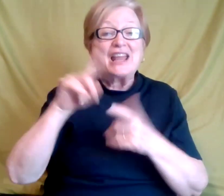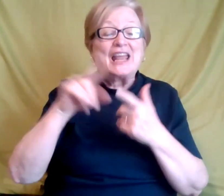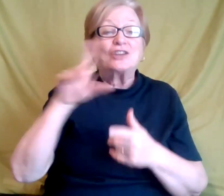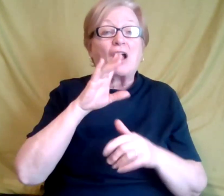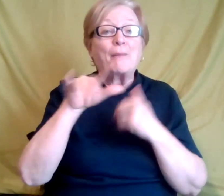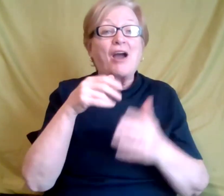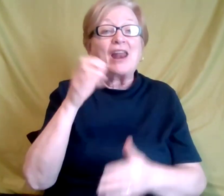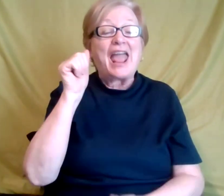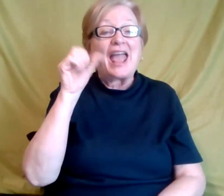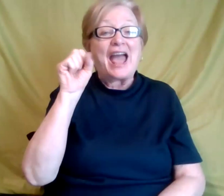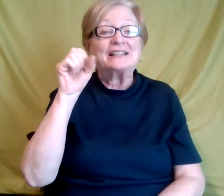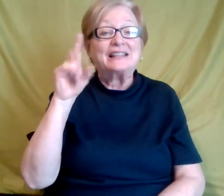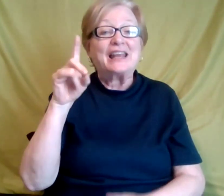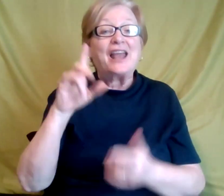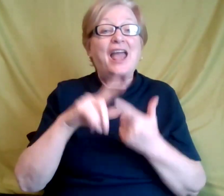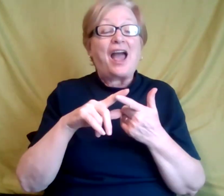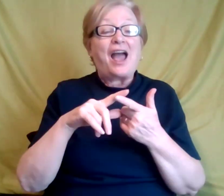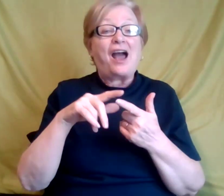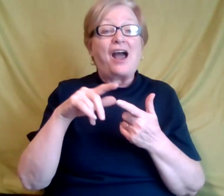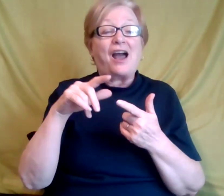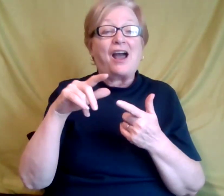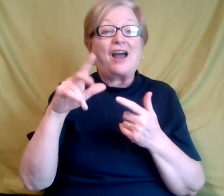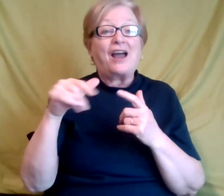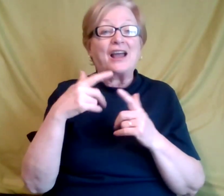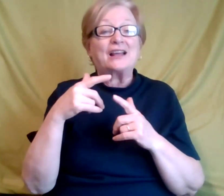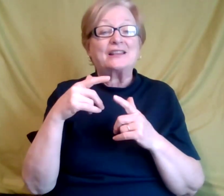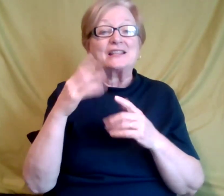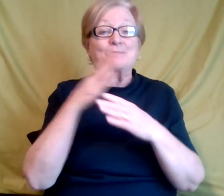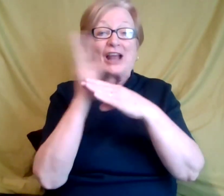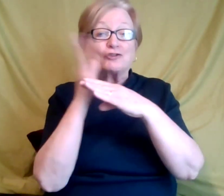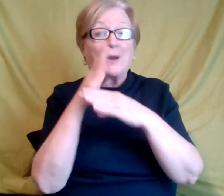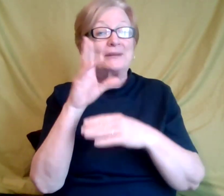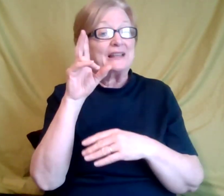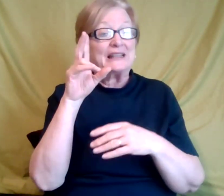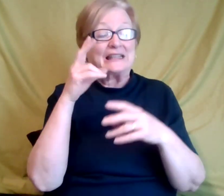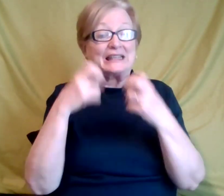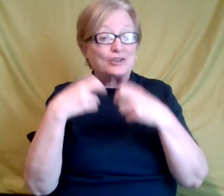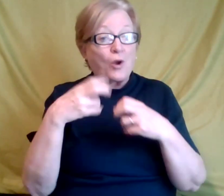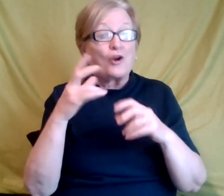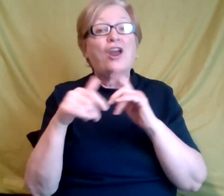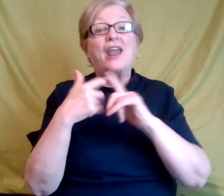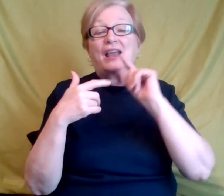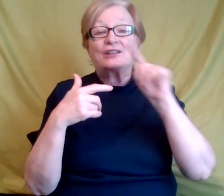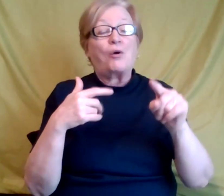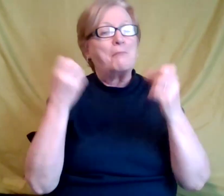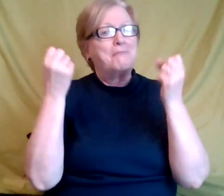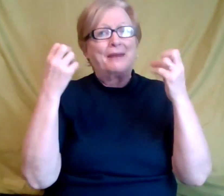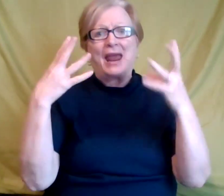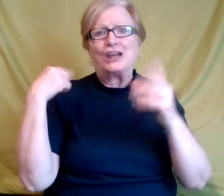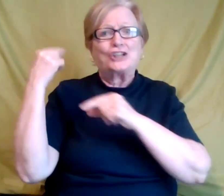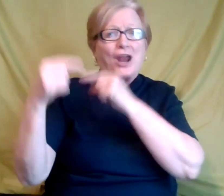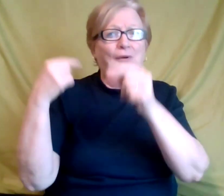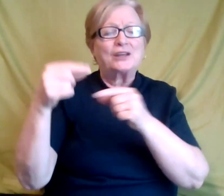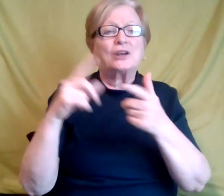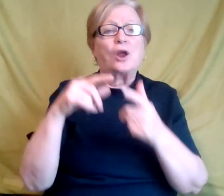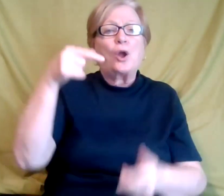you know, having autism spectrum disorder did, you know, for those of you out there, and I'm talking multi-generations now quest love